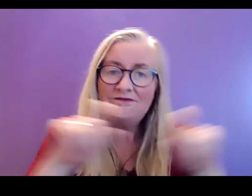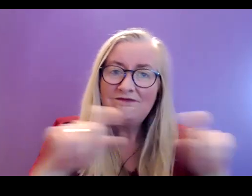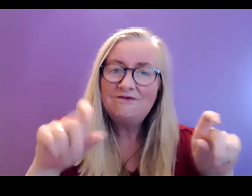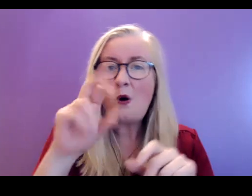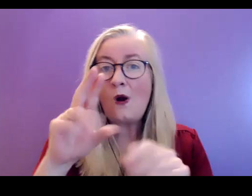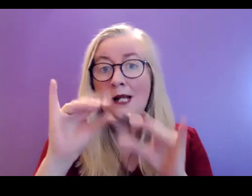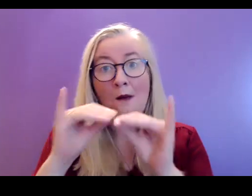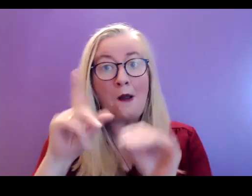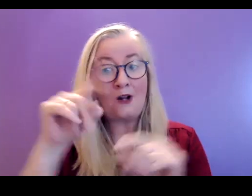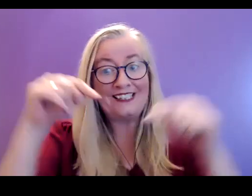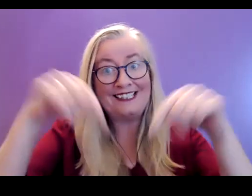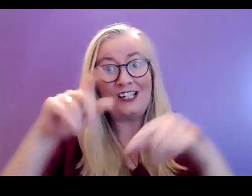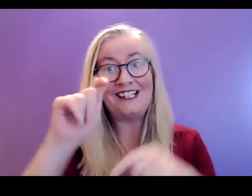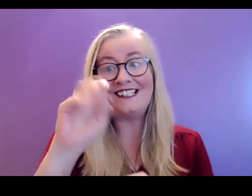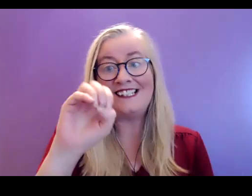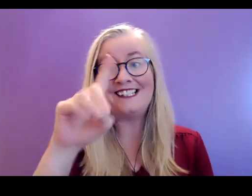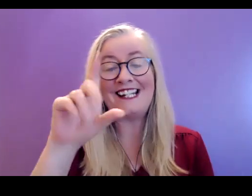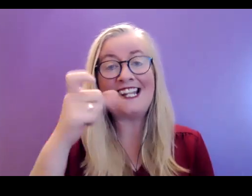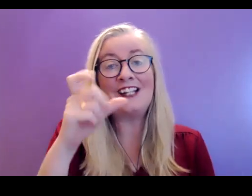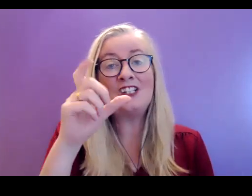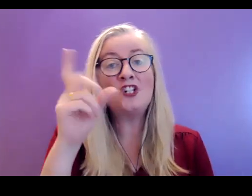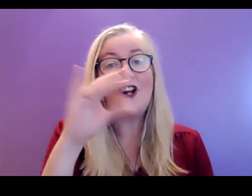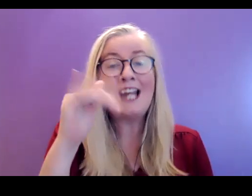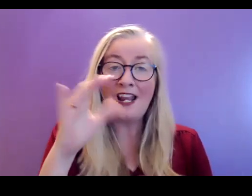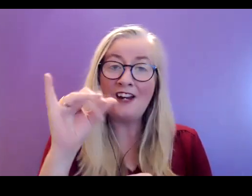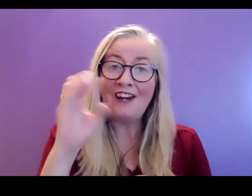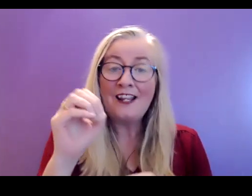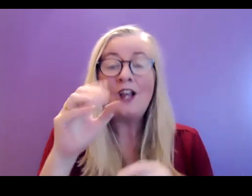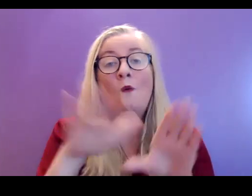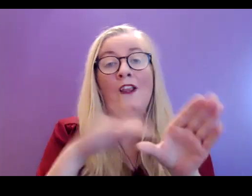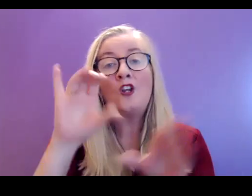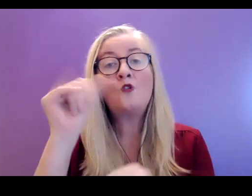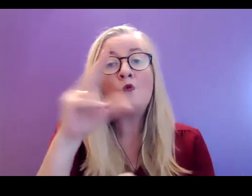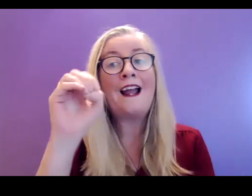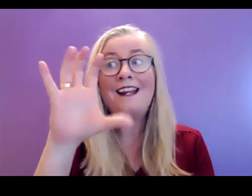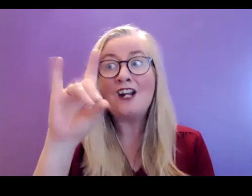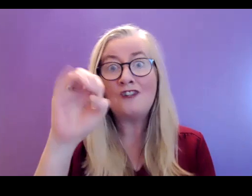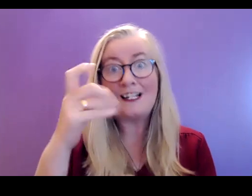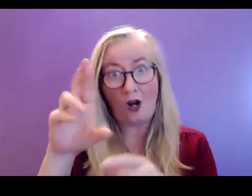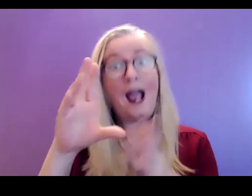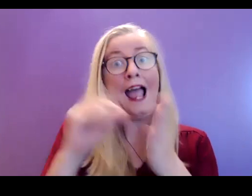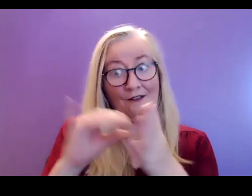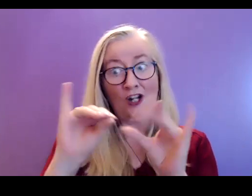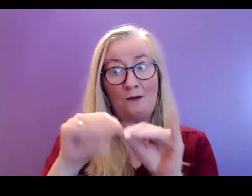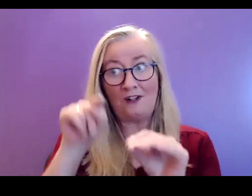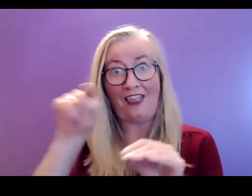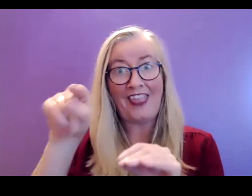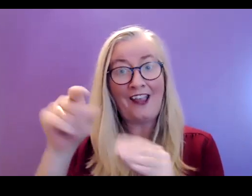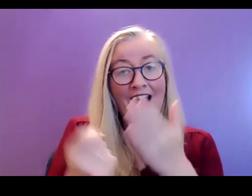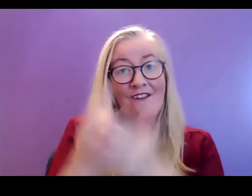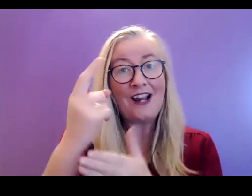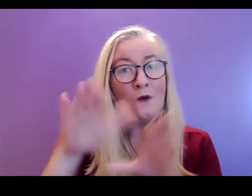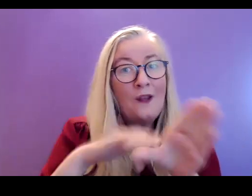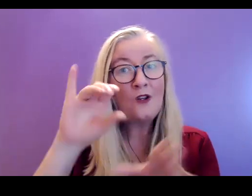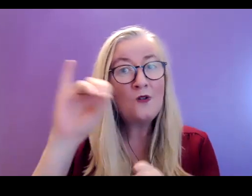but at TEDx Dunleary last year, with Joanne Chester as one of our speakers, we had interpreters at the event and this